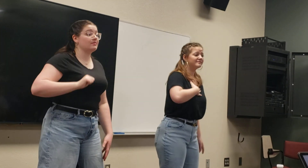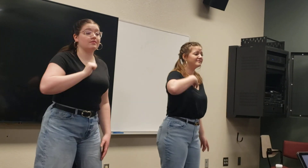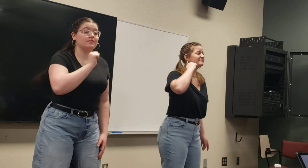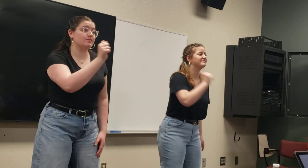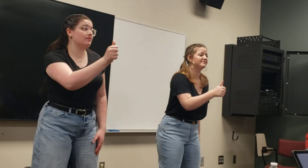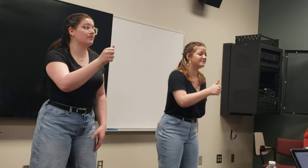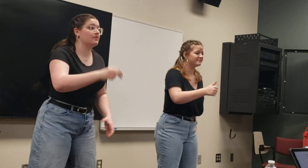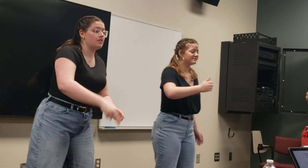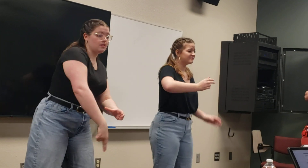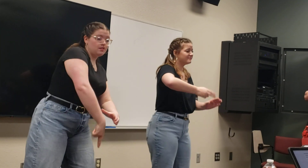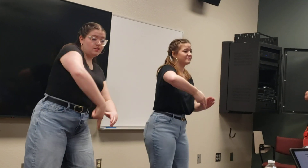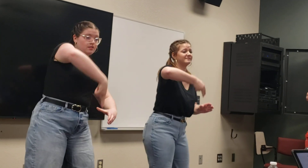you run,